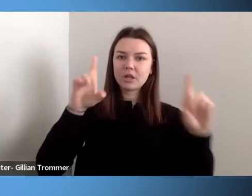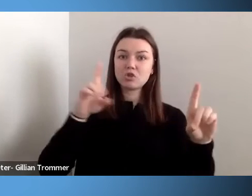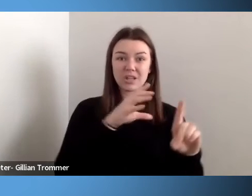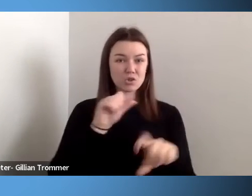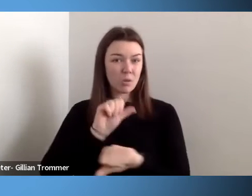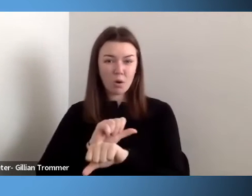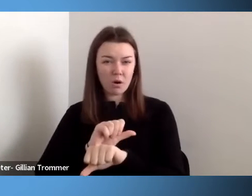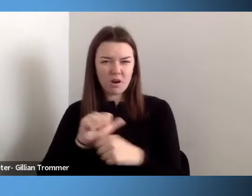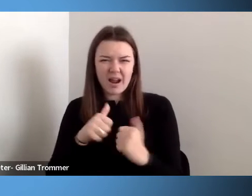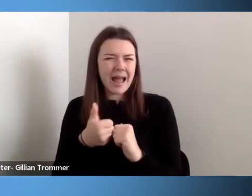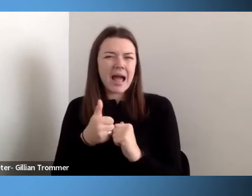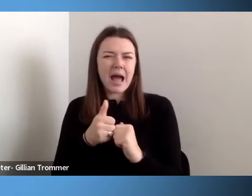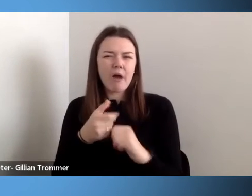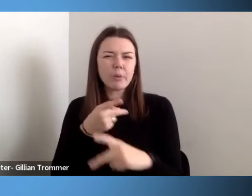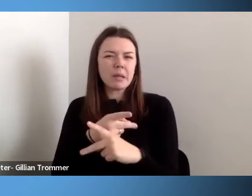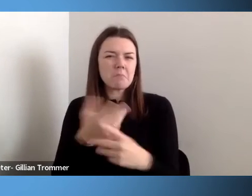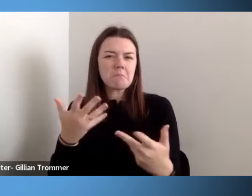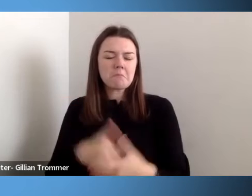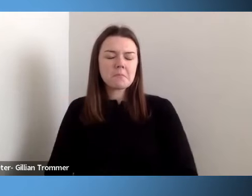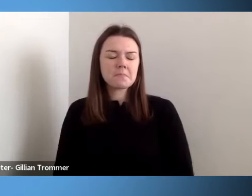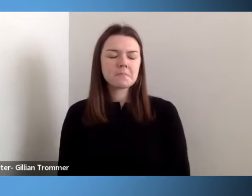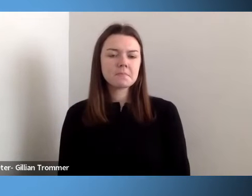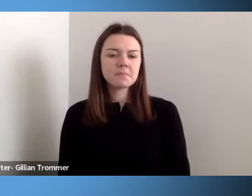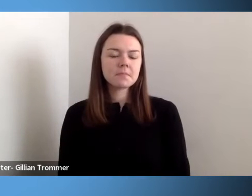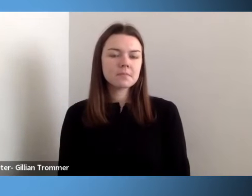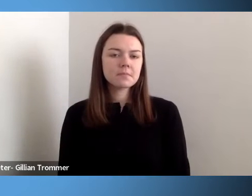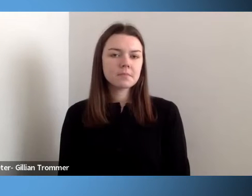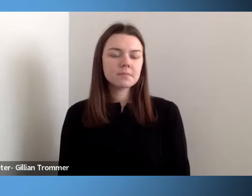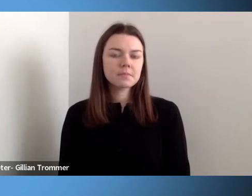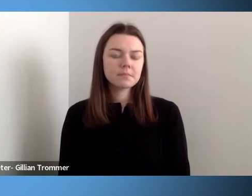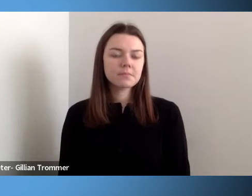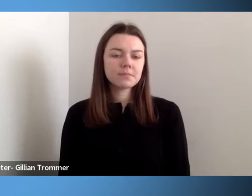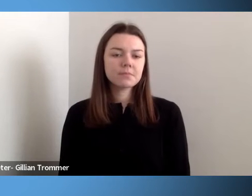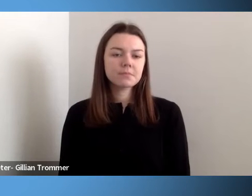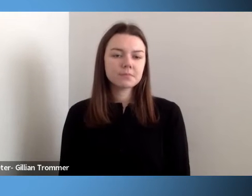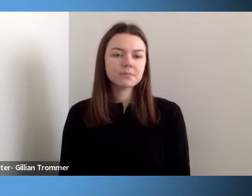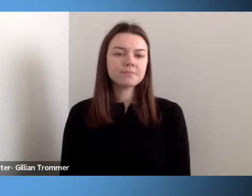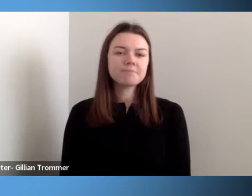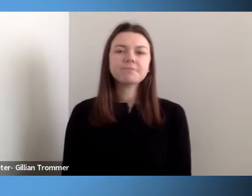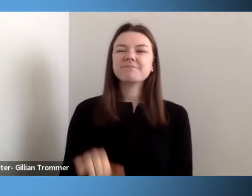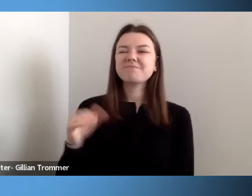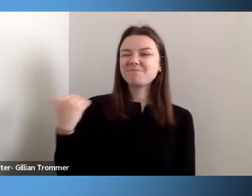Well, building upon that puzzle metaphor, we must continue to assemble